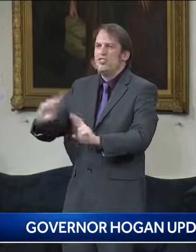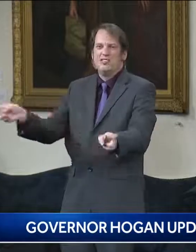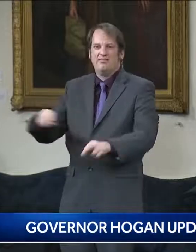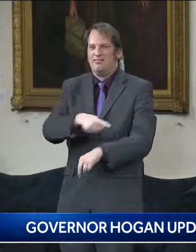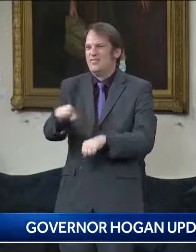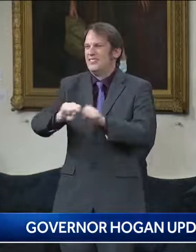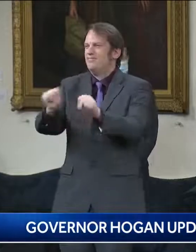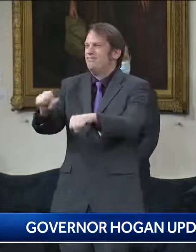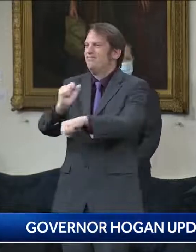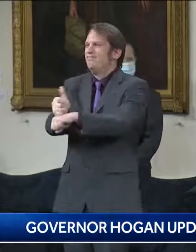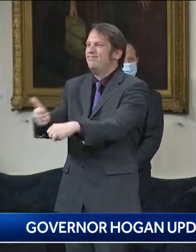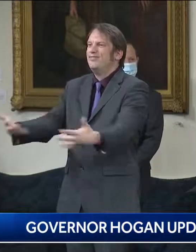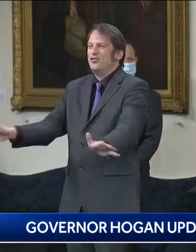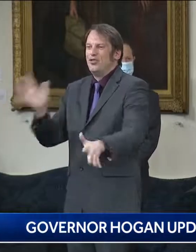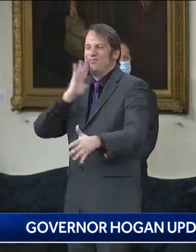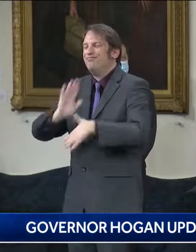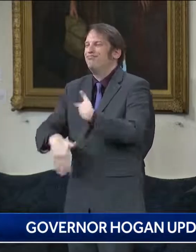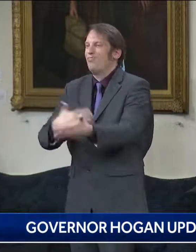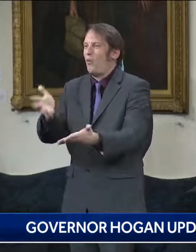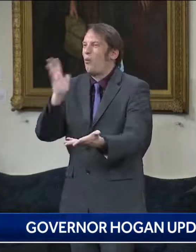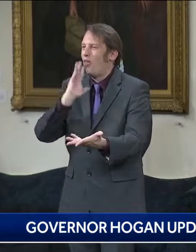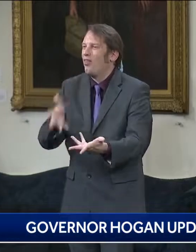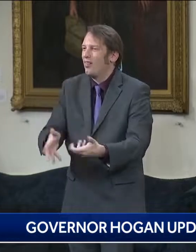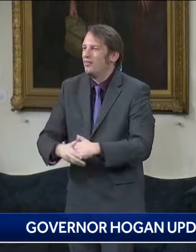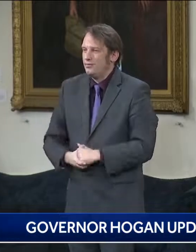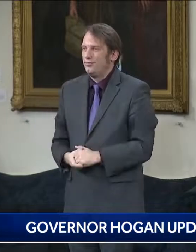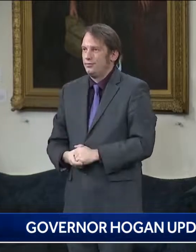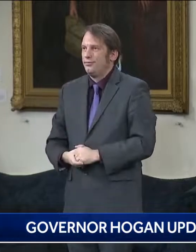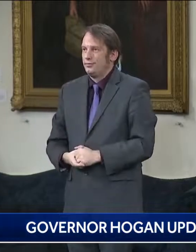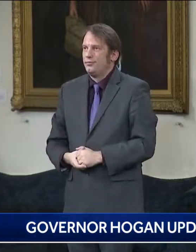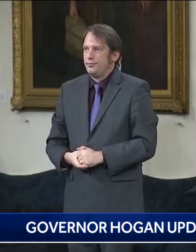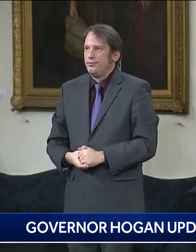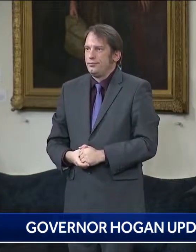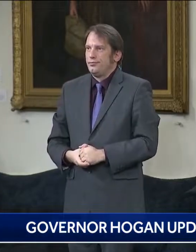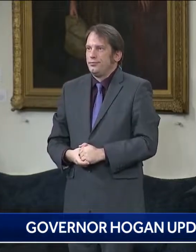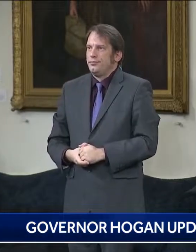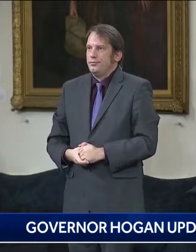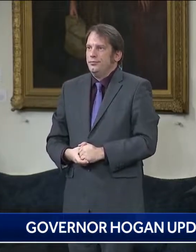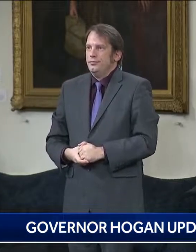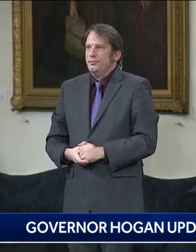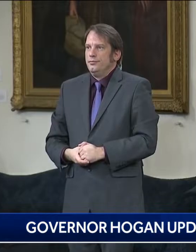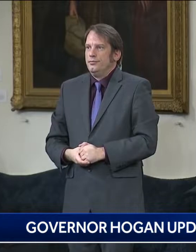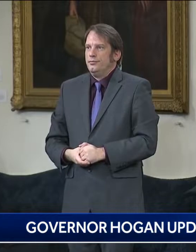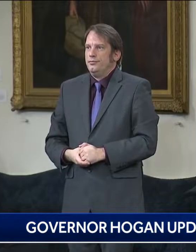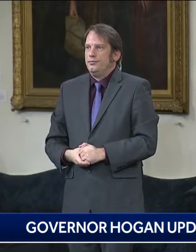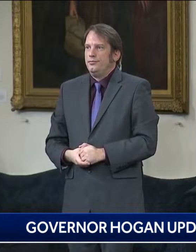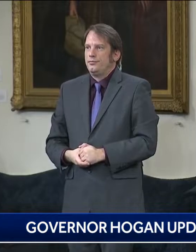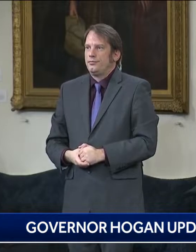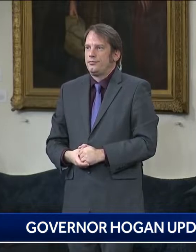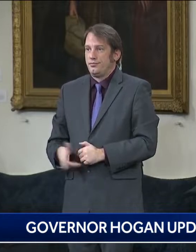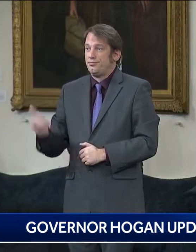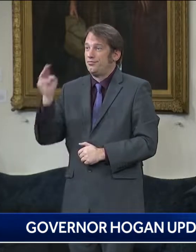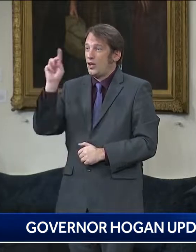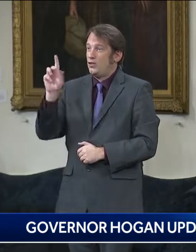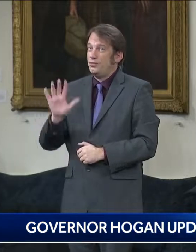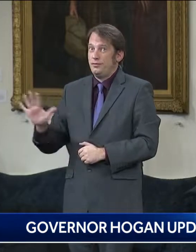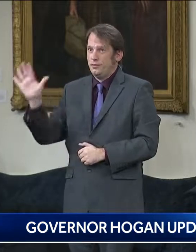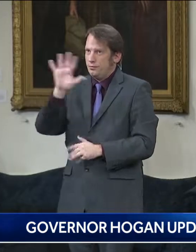virtually every place in the state and, and are, lean in very heavily on health equity. Great.